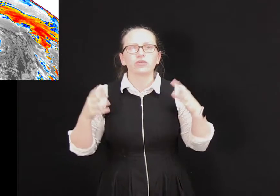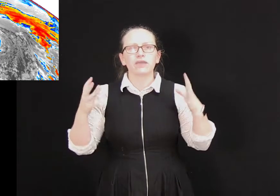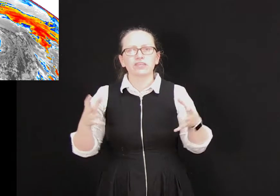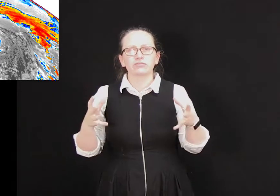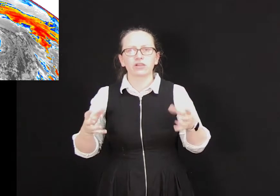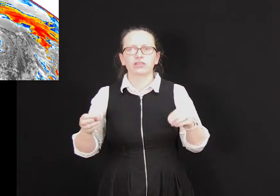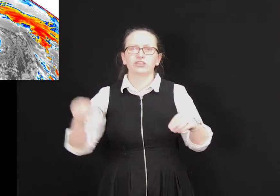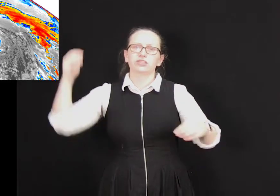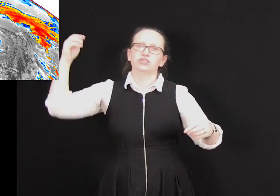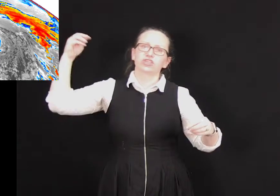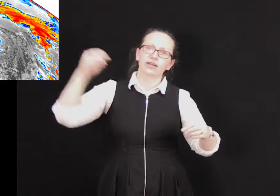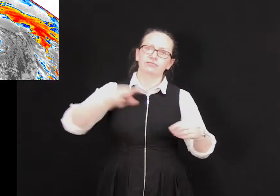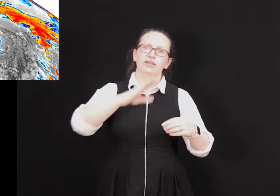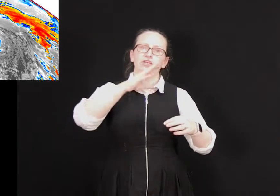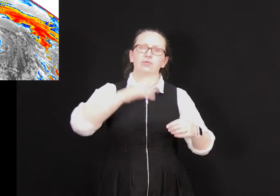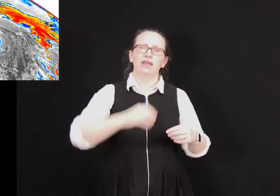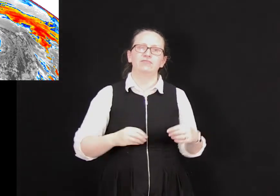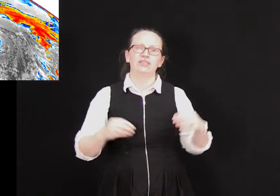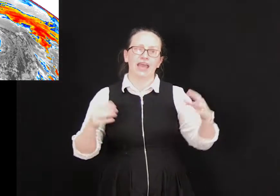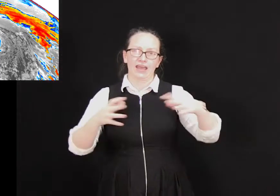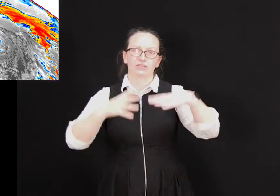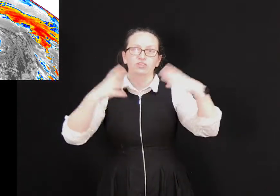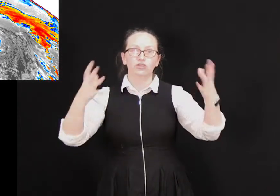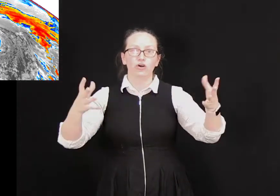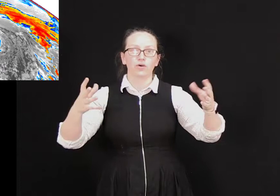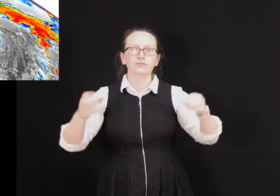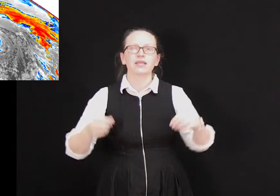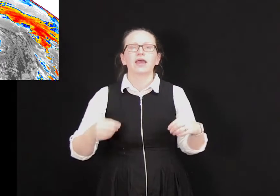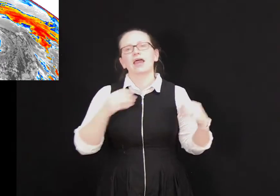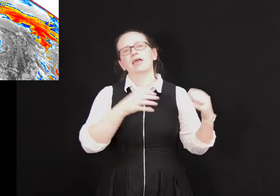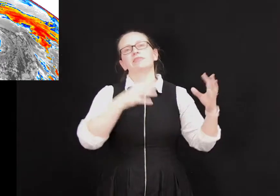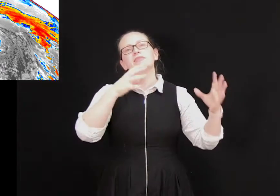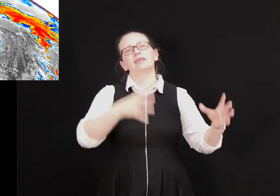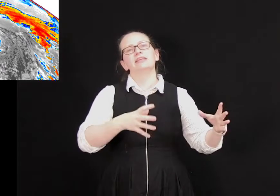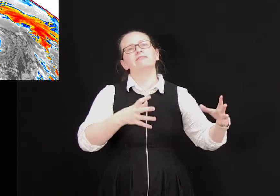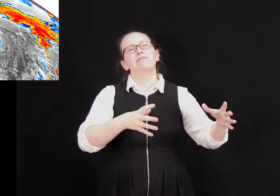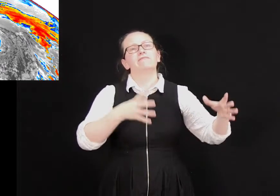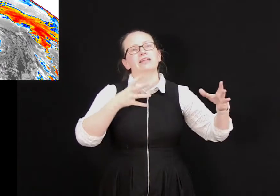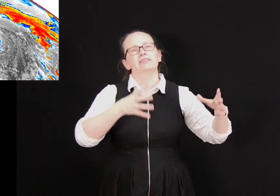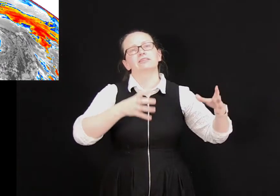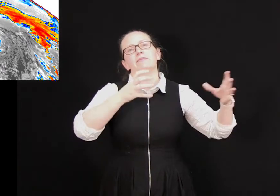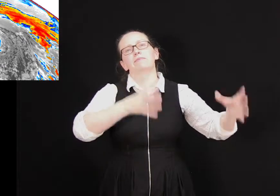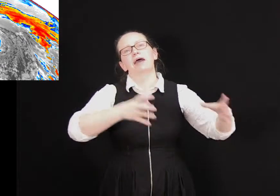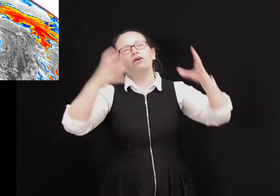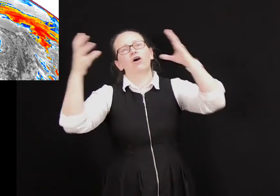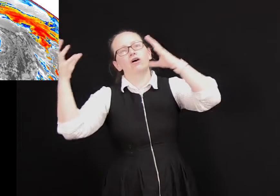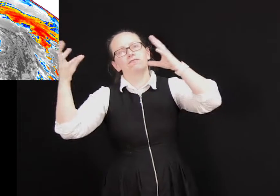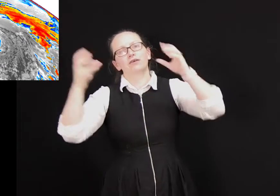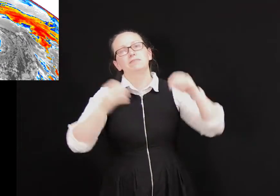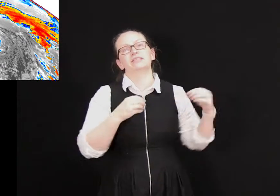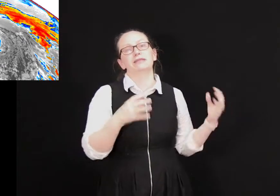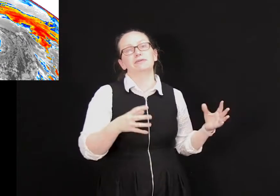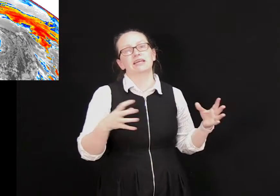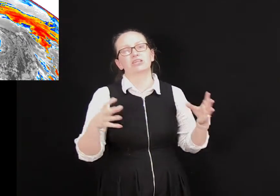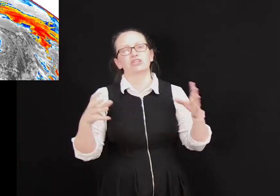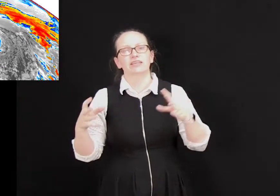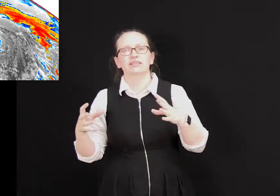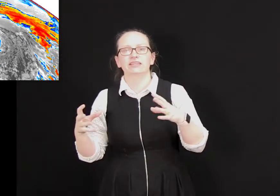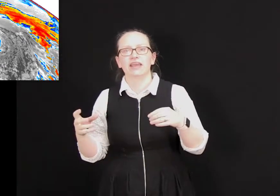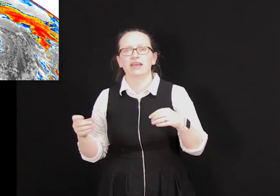meteorologists shine radio waves at storms and these are reflected back off the precipitation in the air.